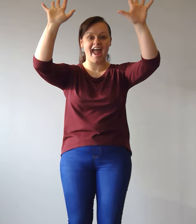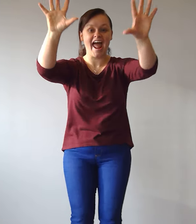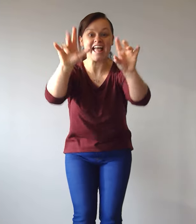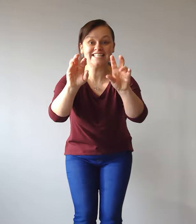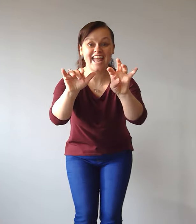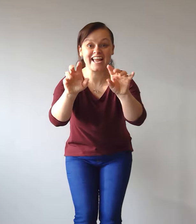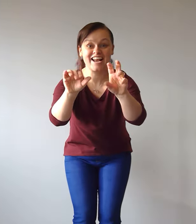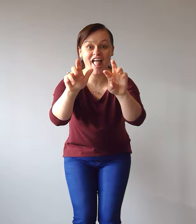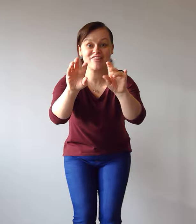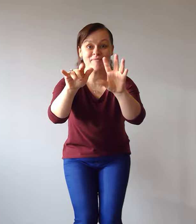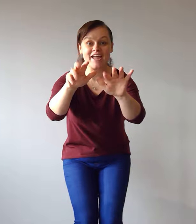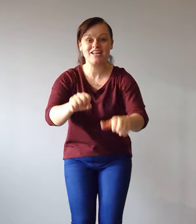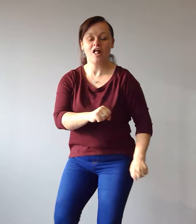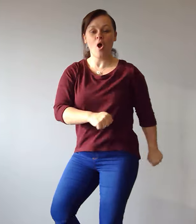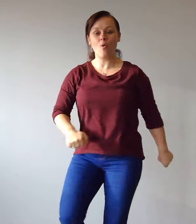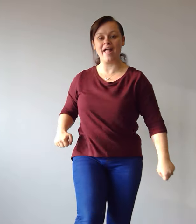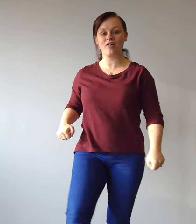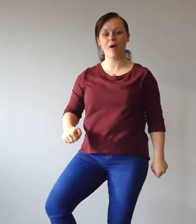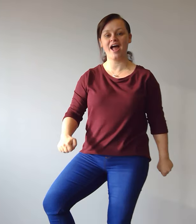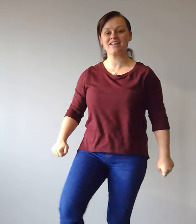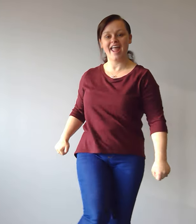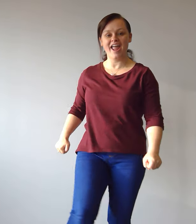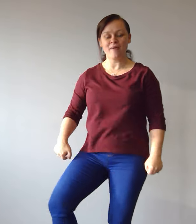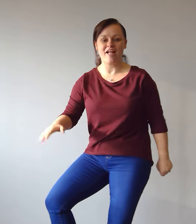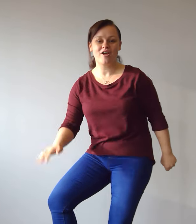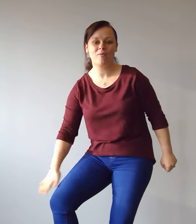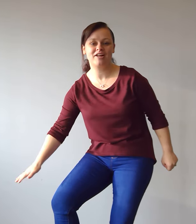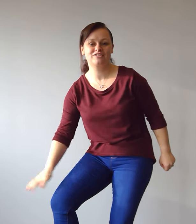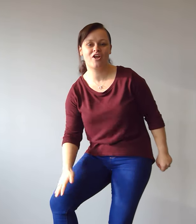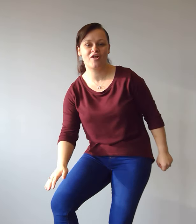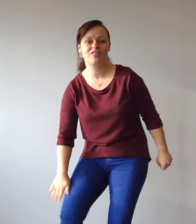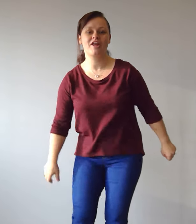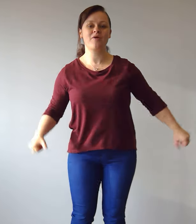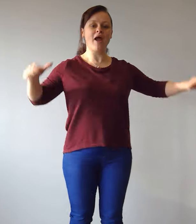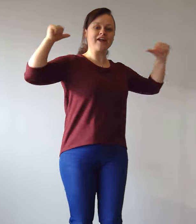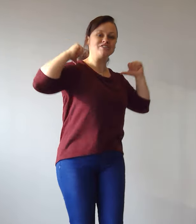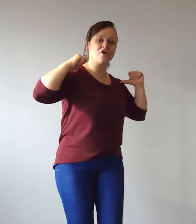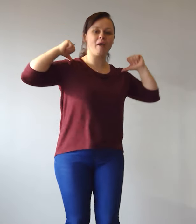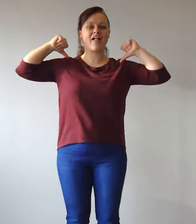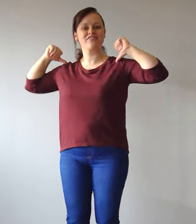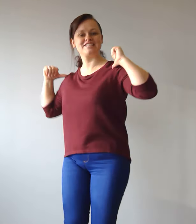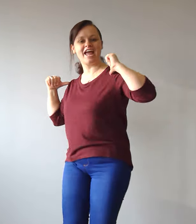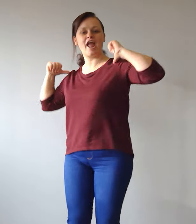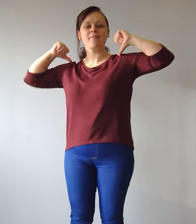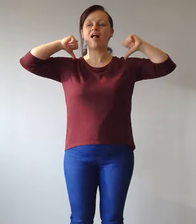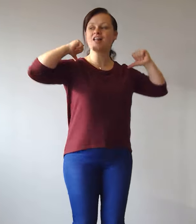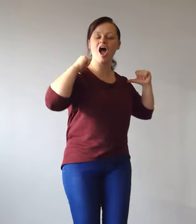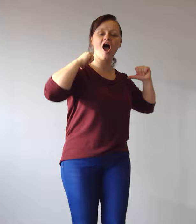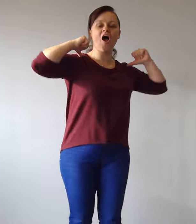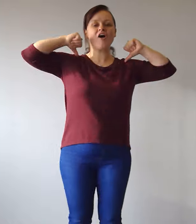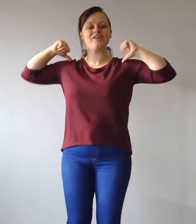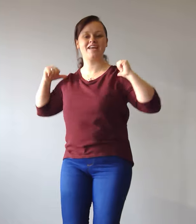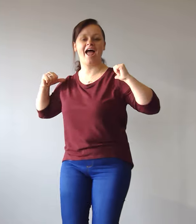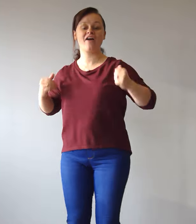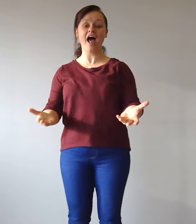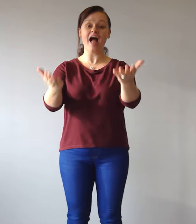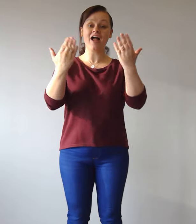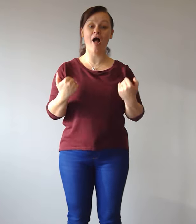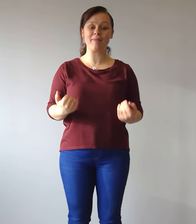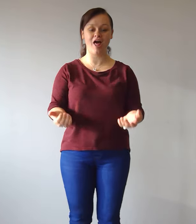air, tickle in the middle, play my body with a one, two, three, we're doing the same old hard dance. Come